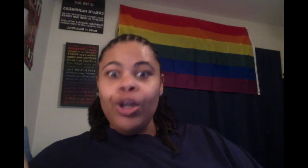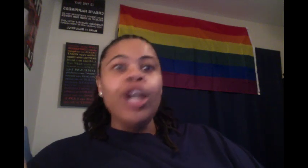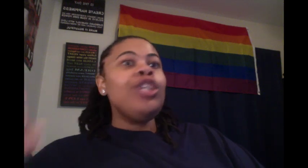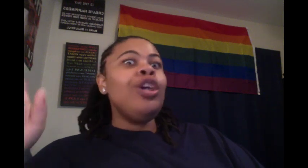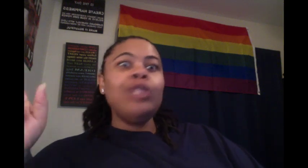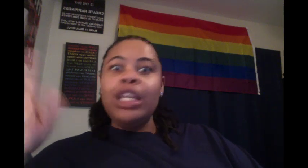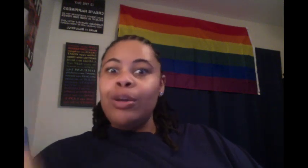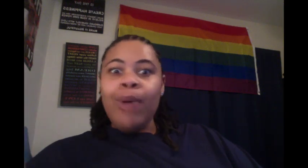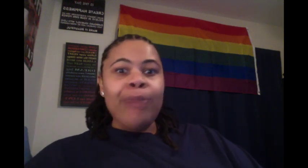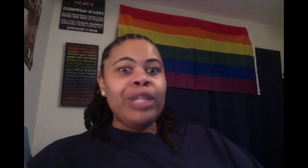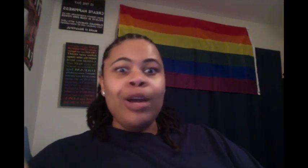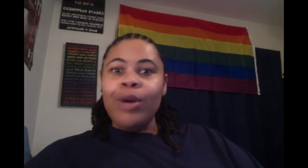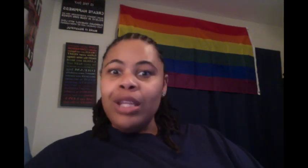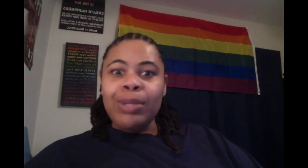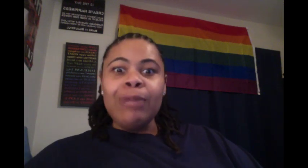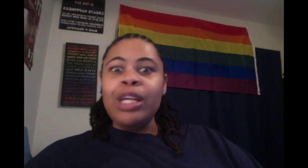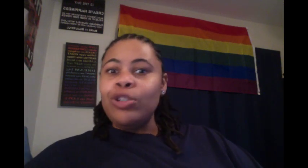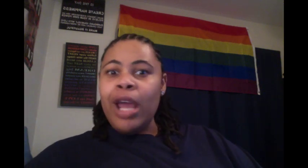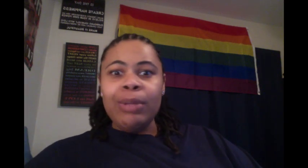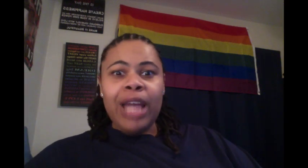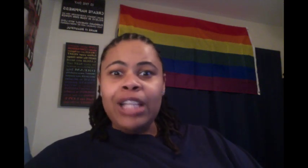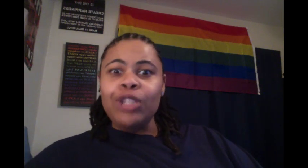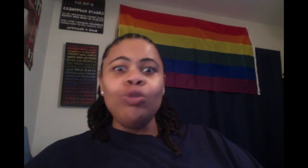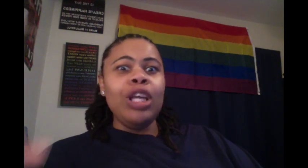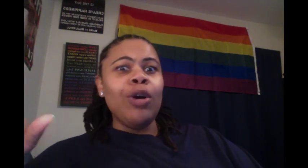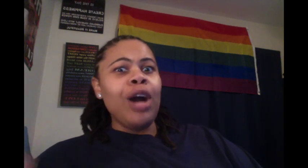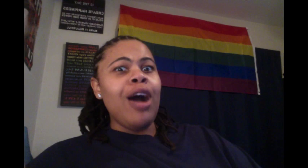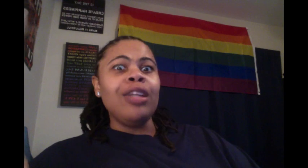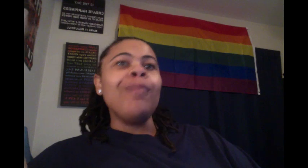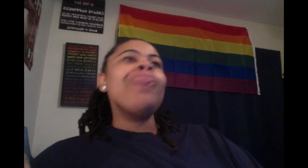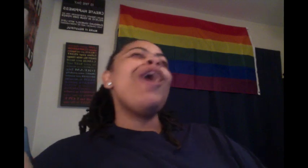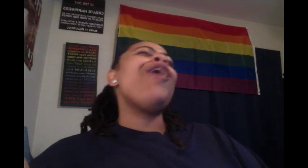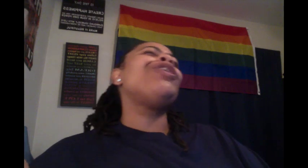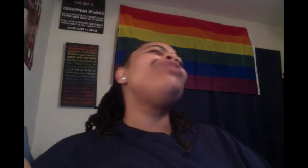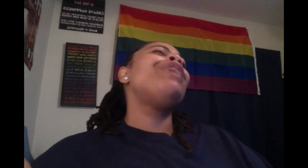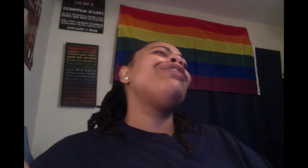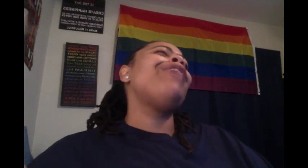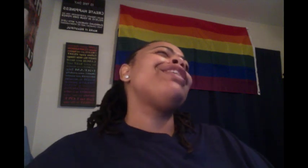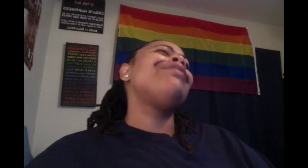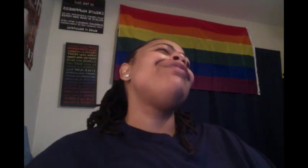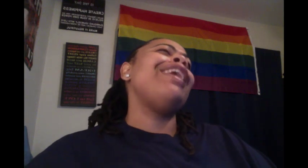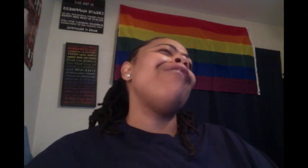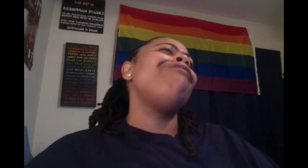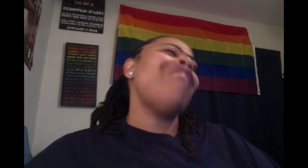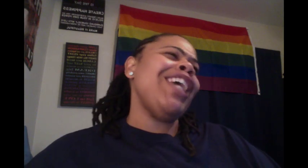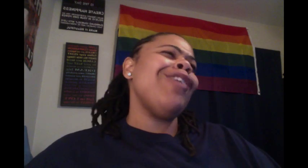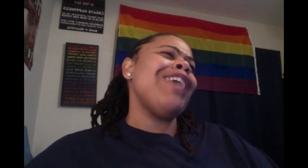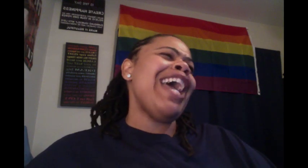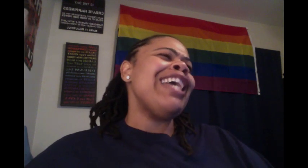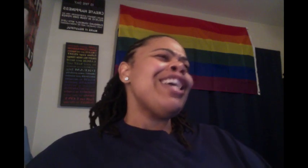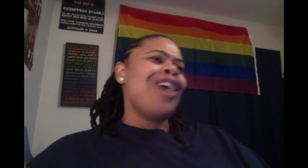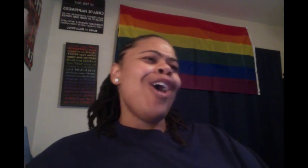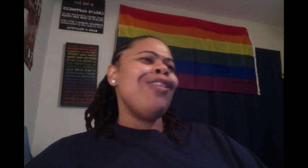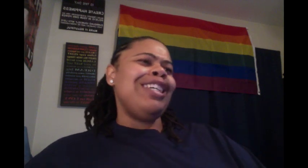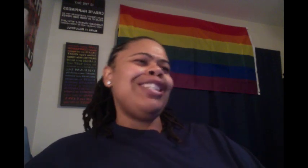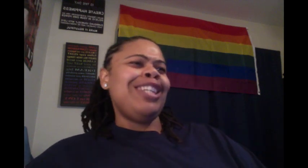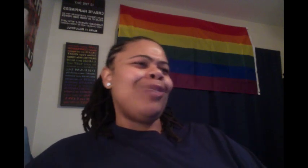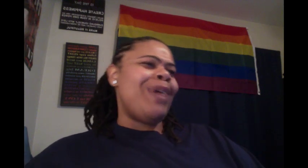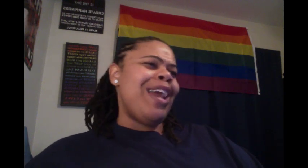You don't take your problems out on other people that's trying to be nice to you. Then gonna call them, oh, you motherfuckers so damn fake. Okay. All this shit or whatever.